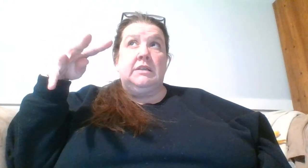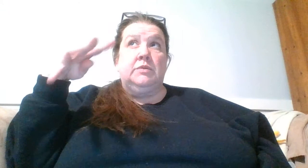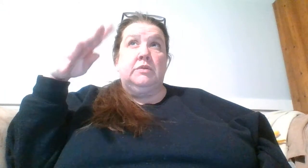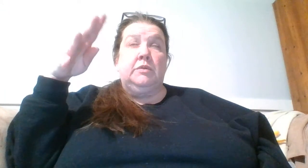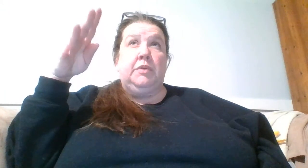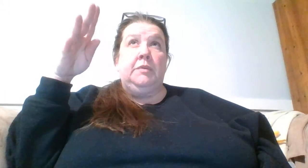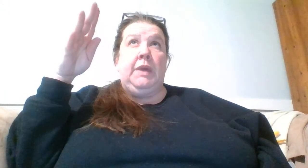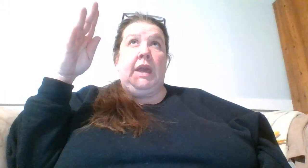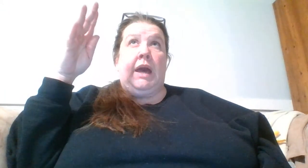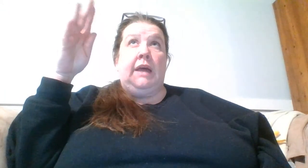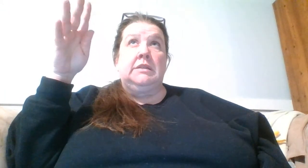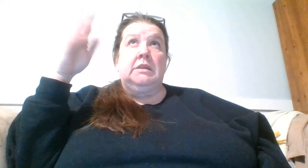which would put me at